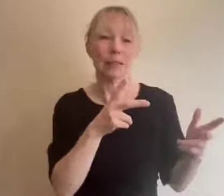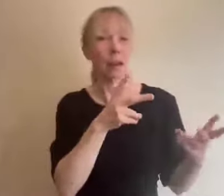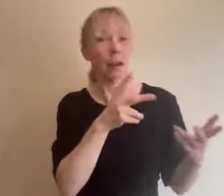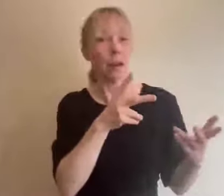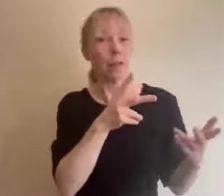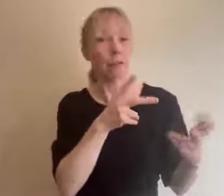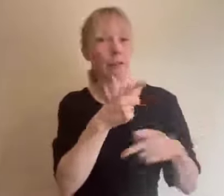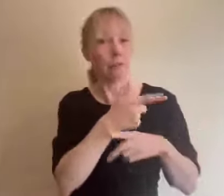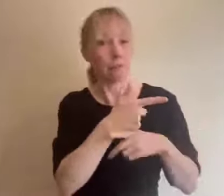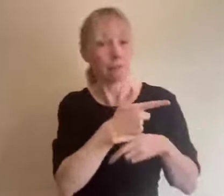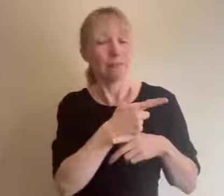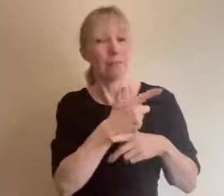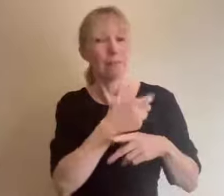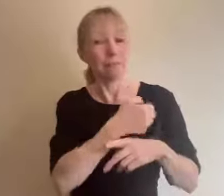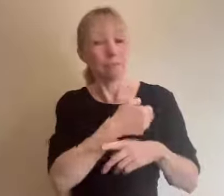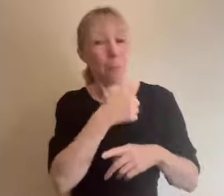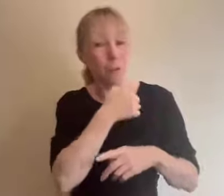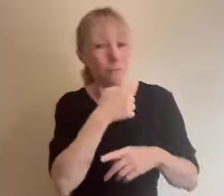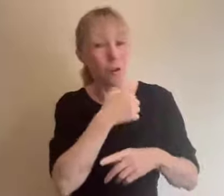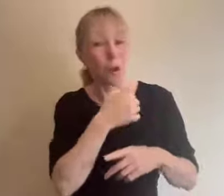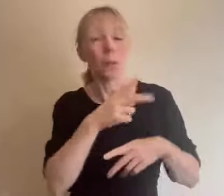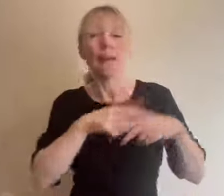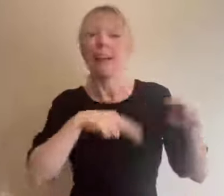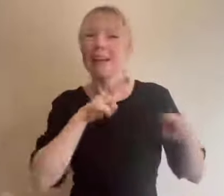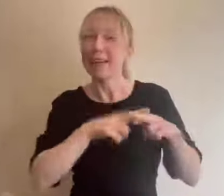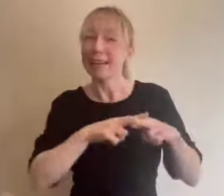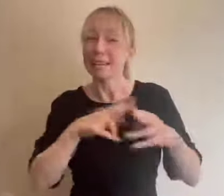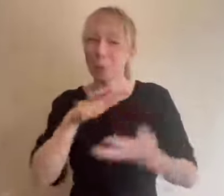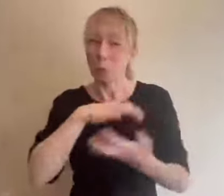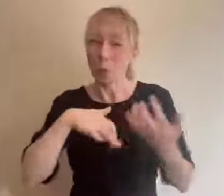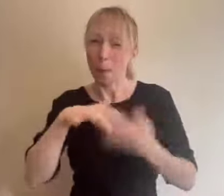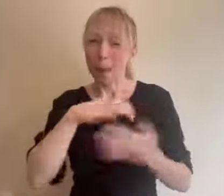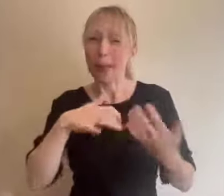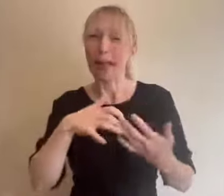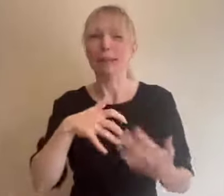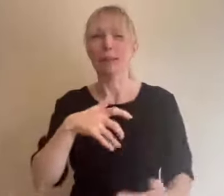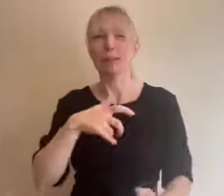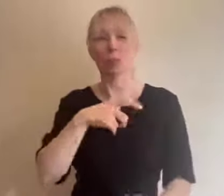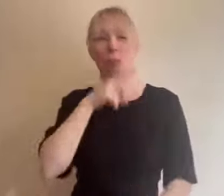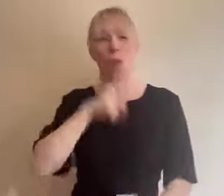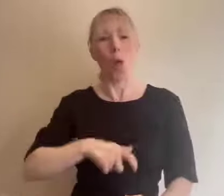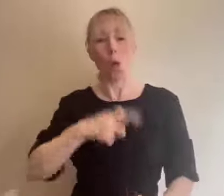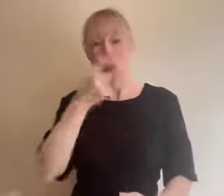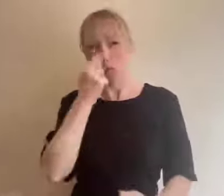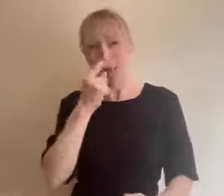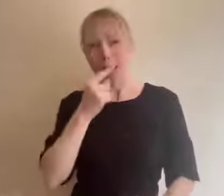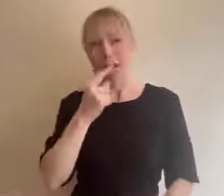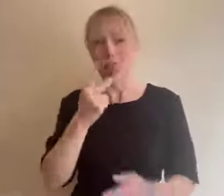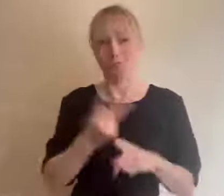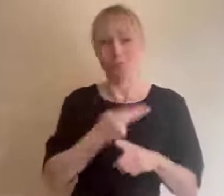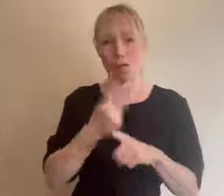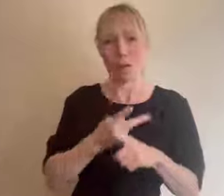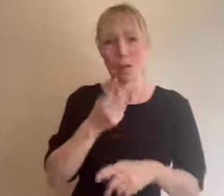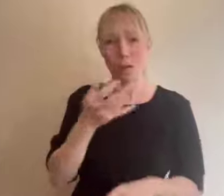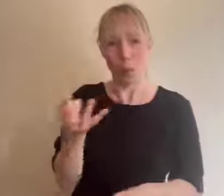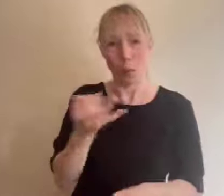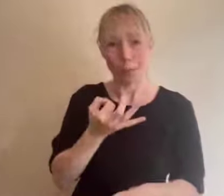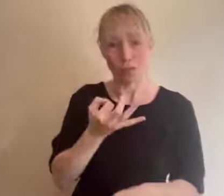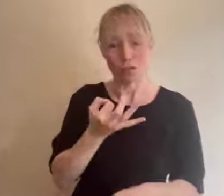too complicated to manage the host can always repeat the question asked in person into their microphone so that the digital audience have